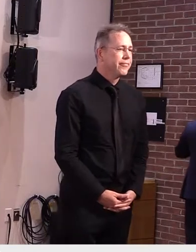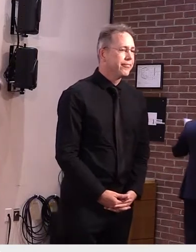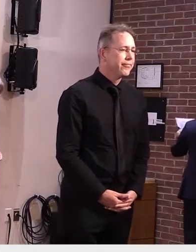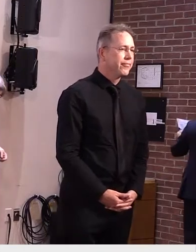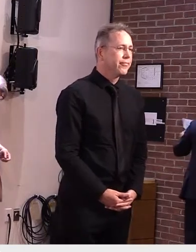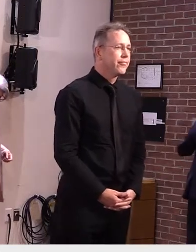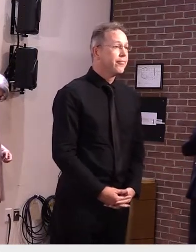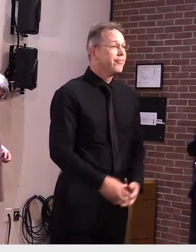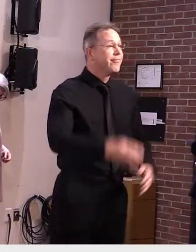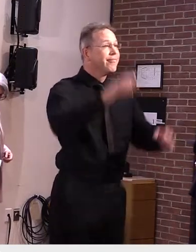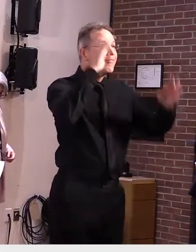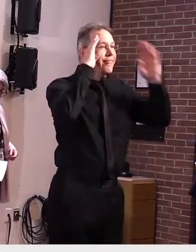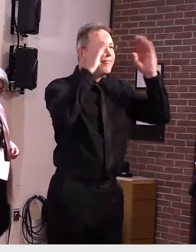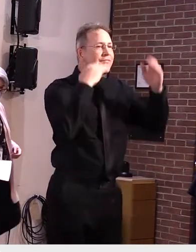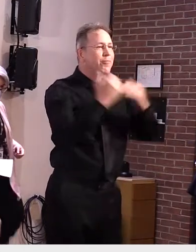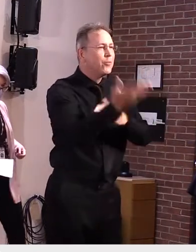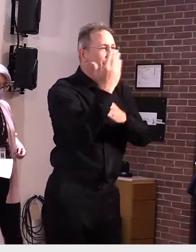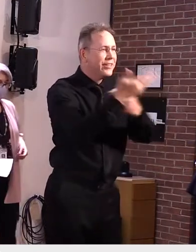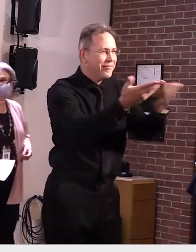Good morning everyone.